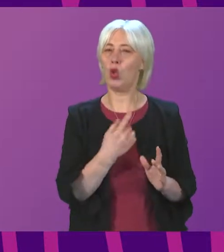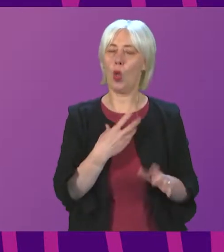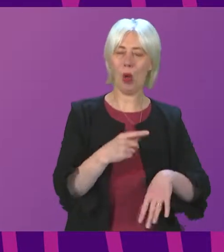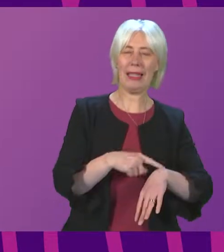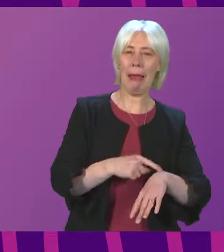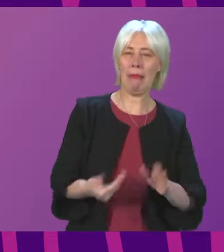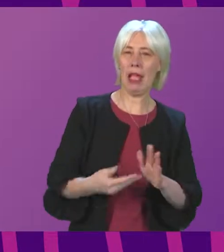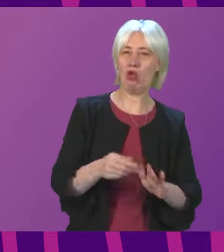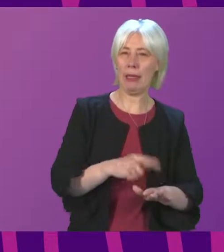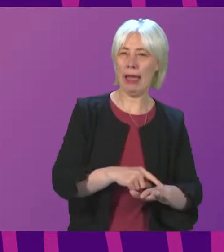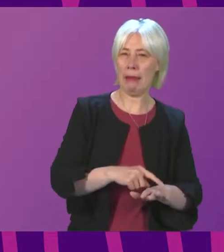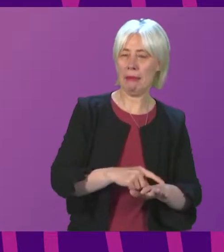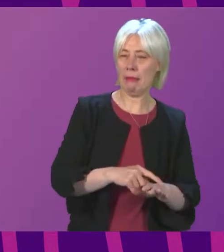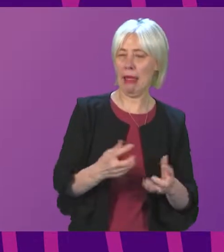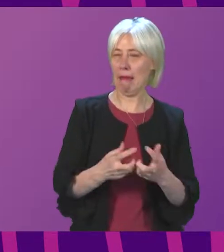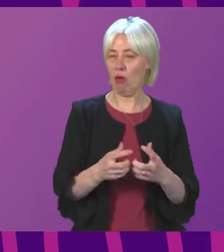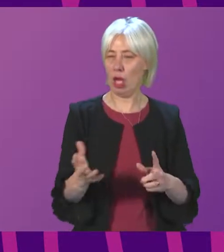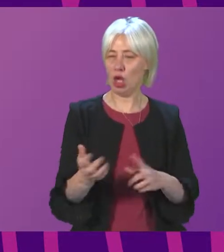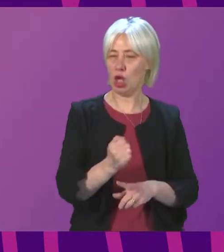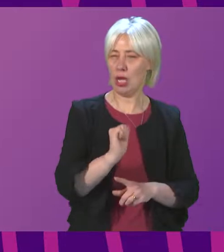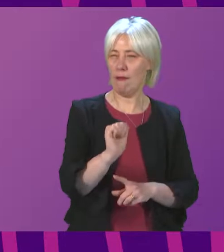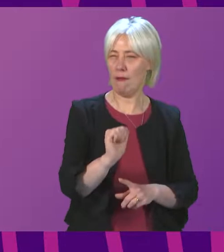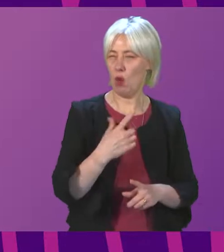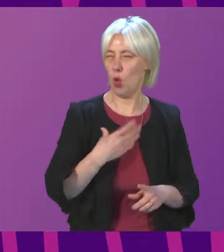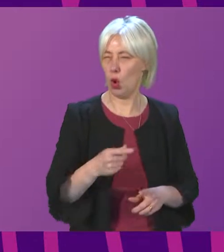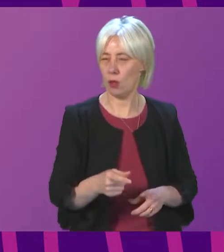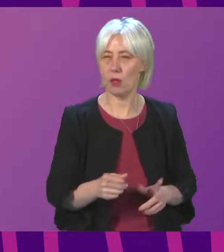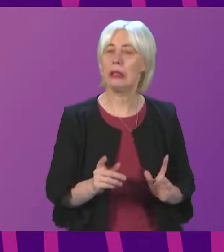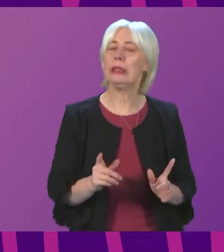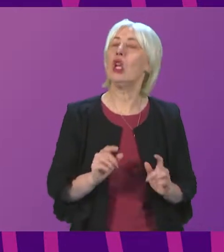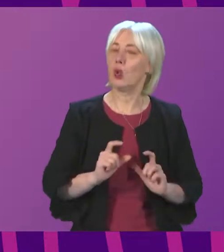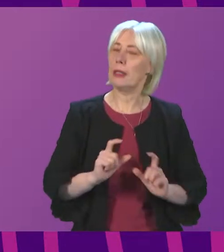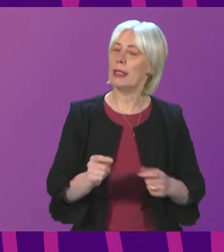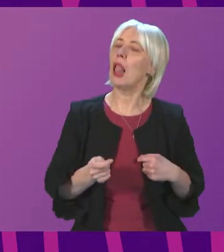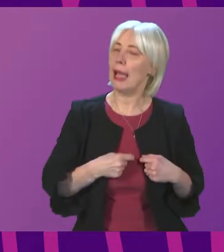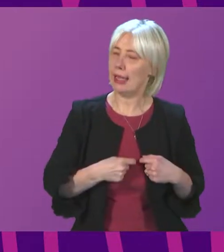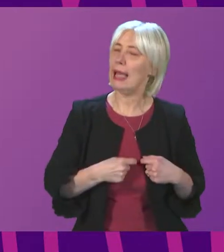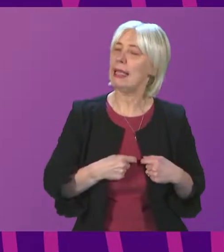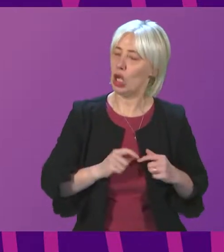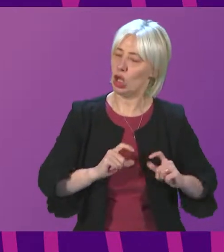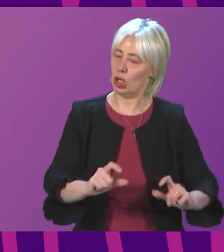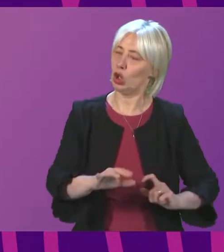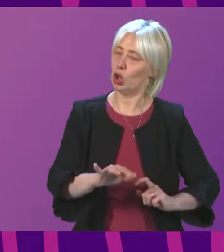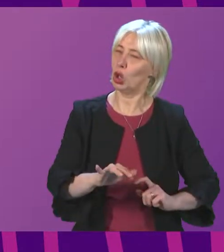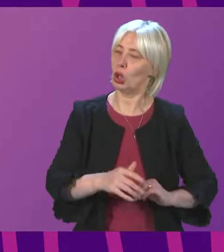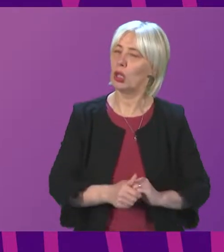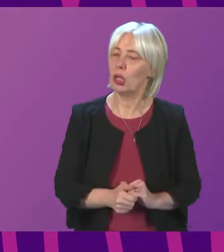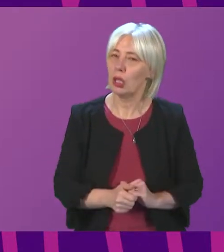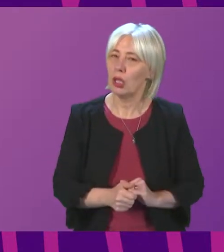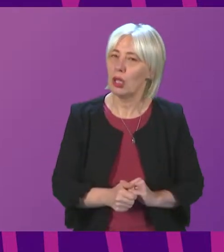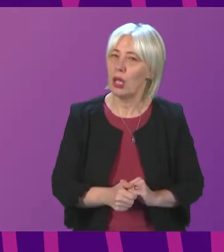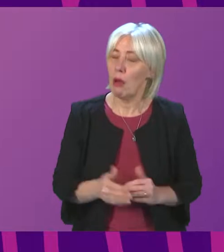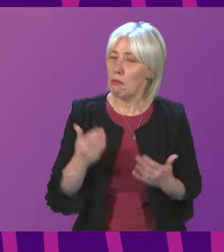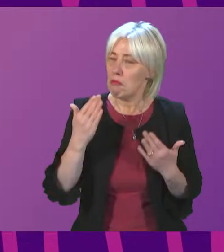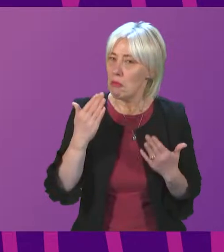in terms of trying to achieve the remote towers. that anxiety is certainly there. I would be interested to know whether